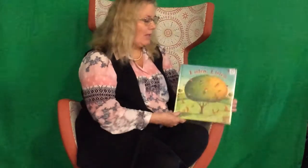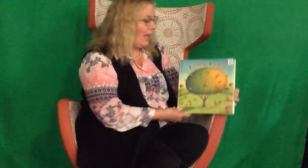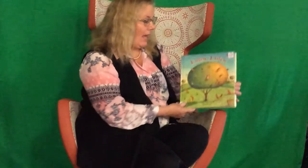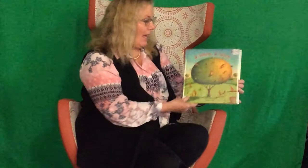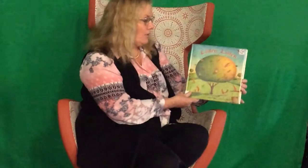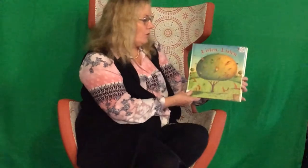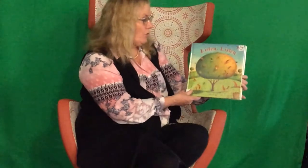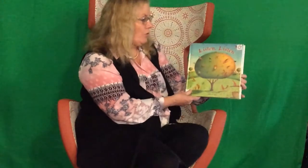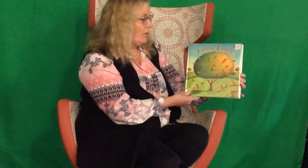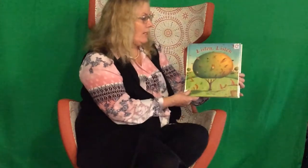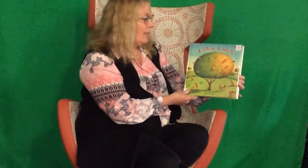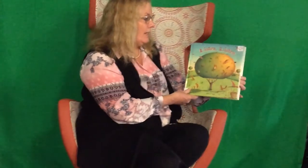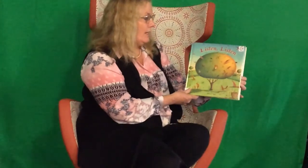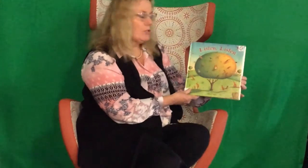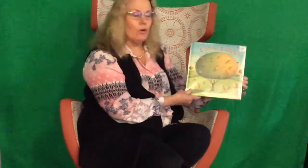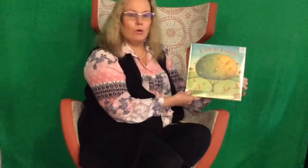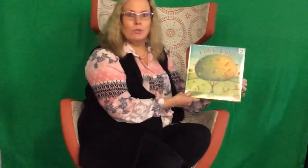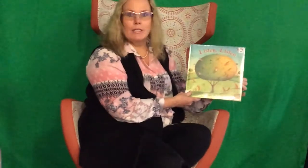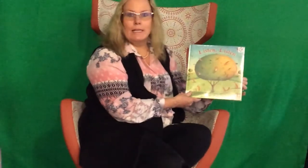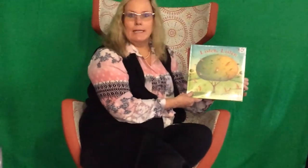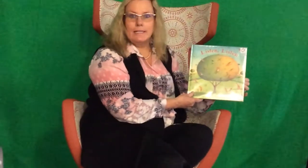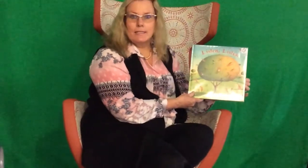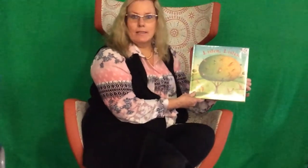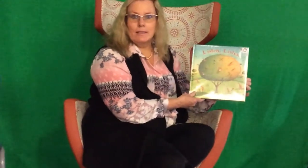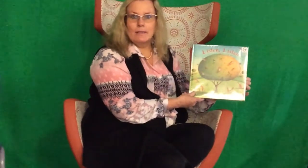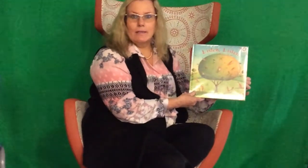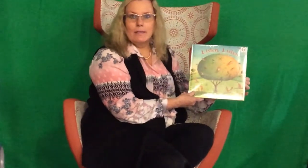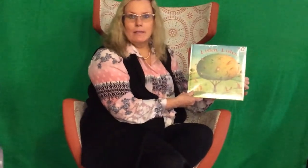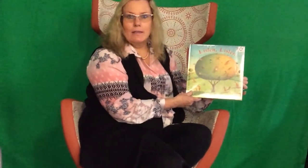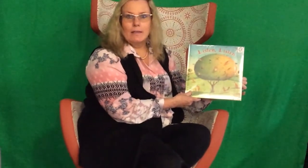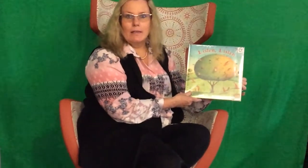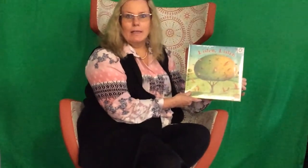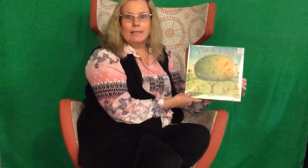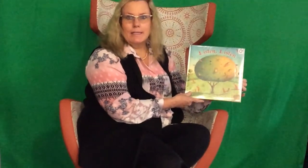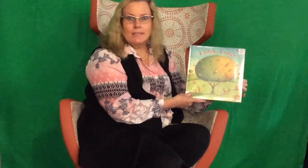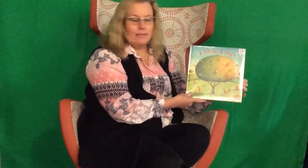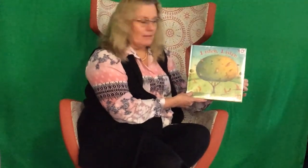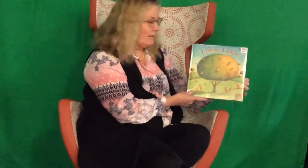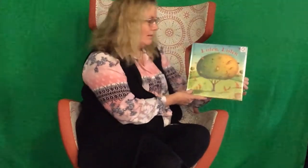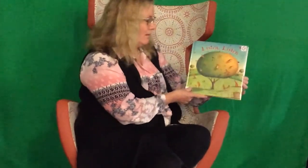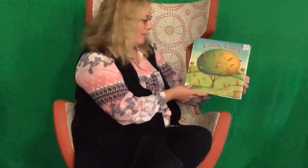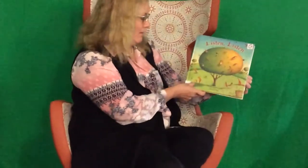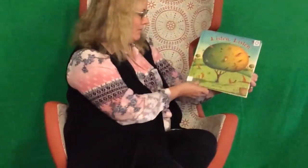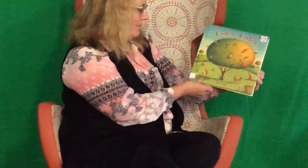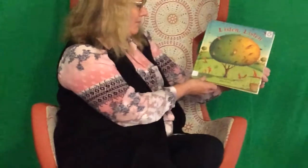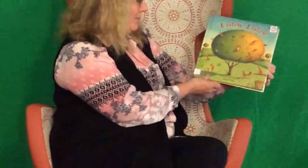Our story is called Listen, Listen.